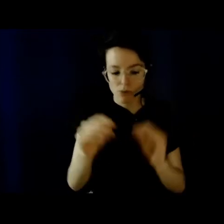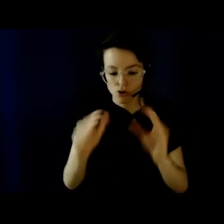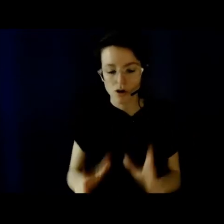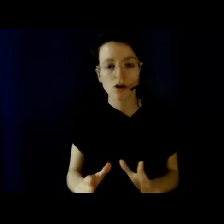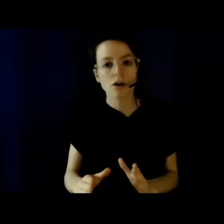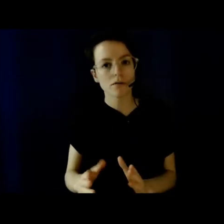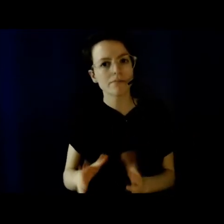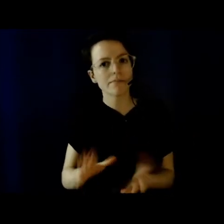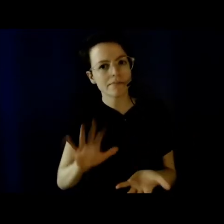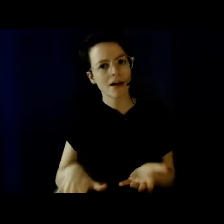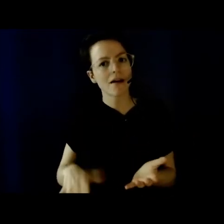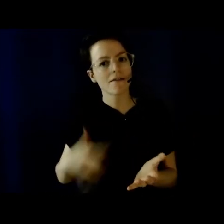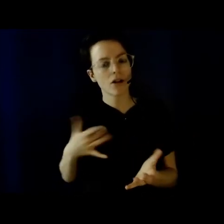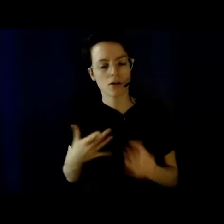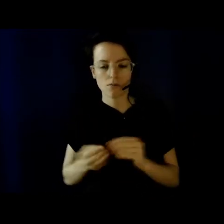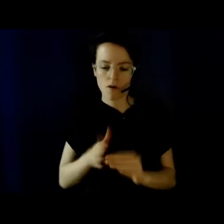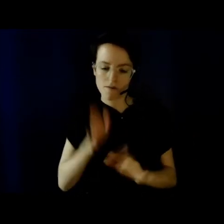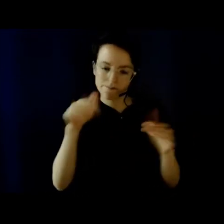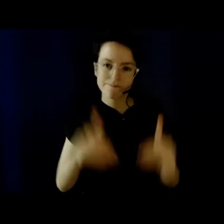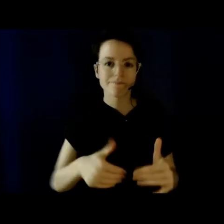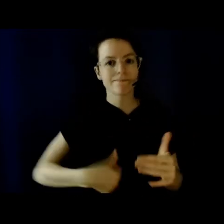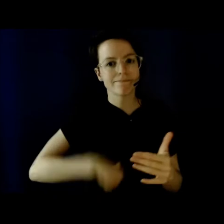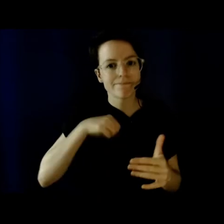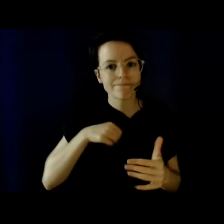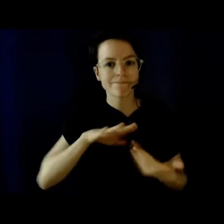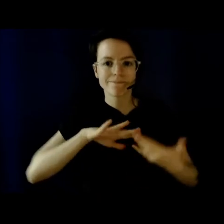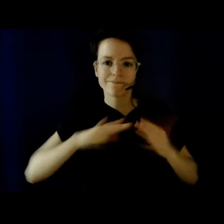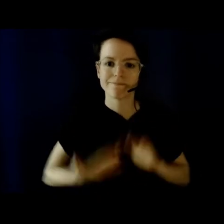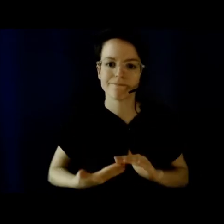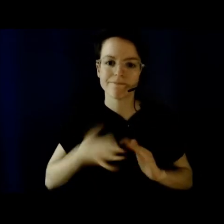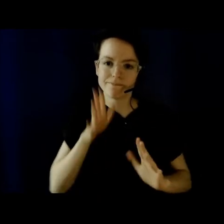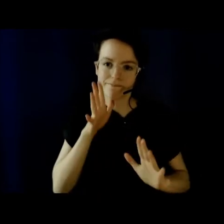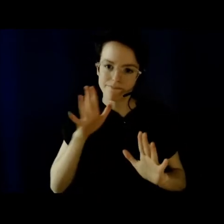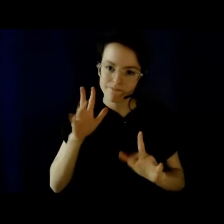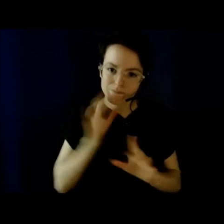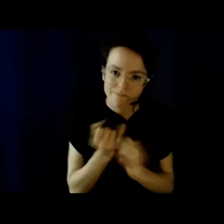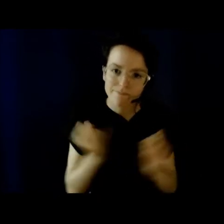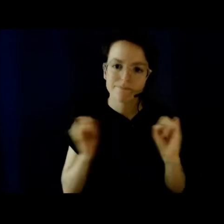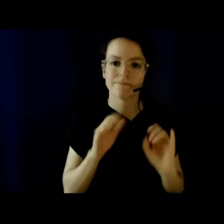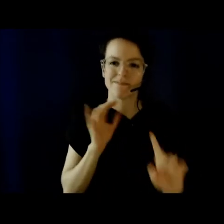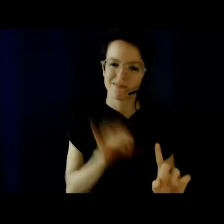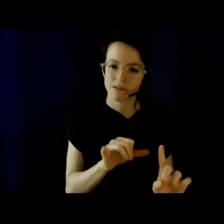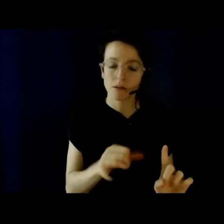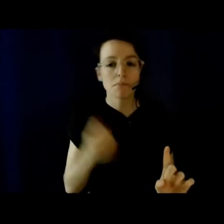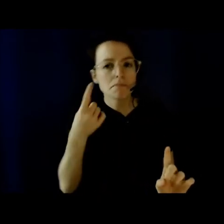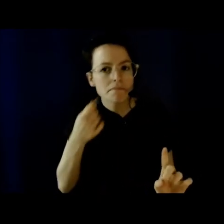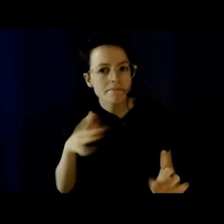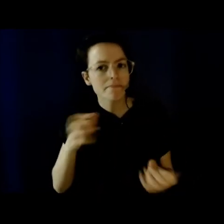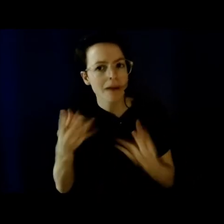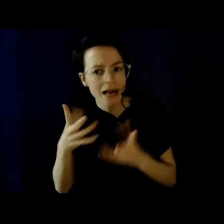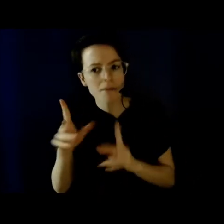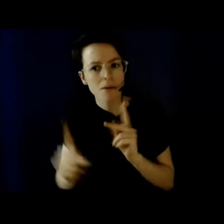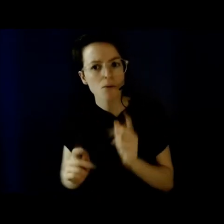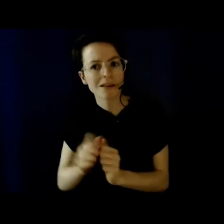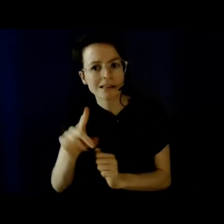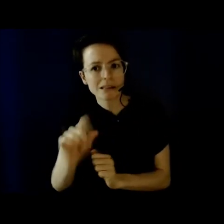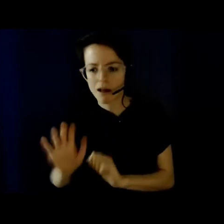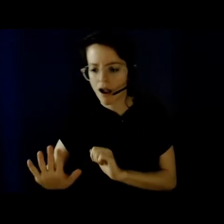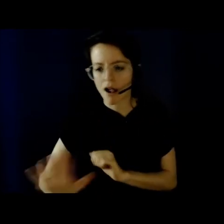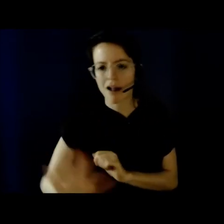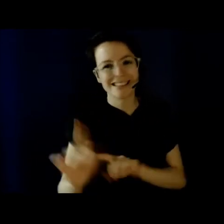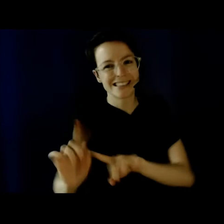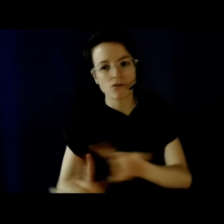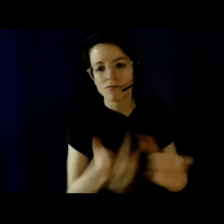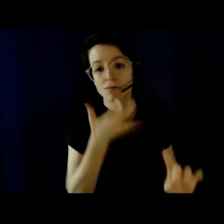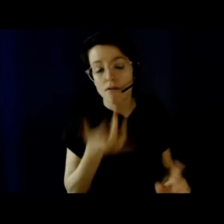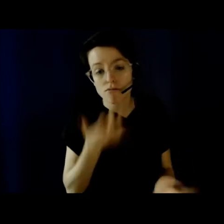person uses identity-first language, and we fully respect that choice as well. So before I introduce our panel, I have a